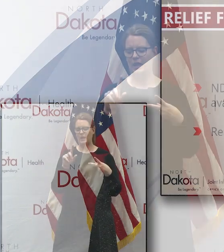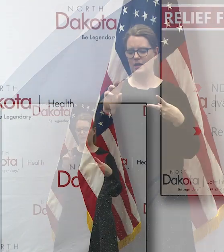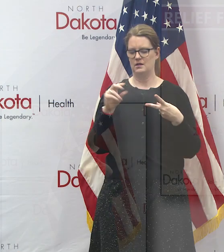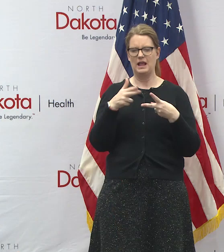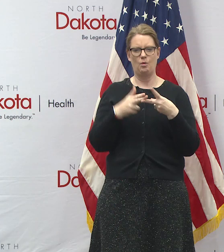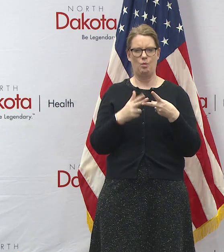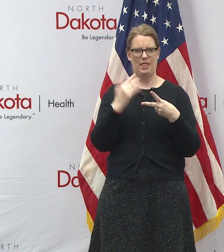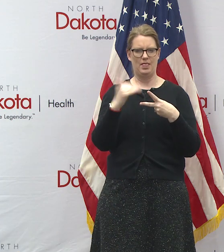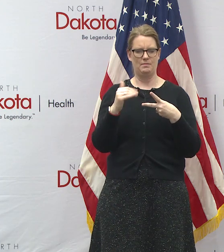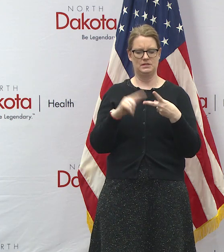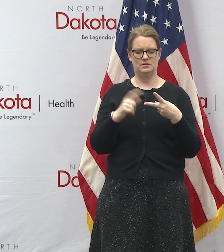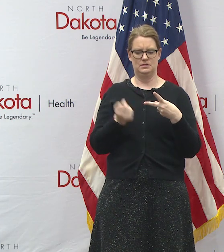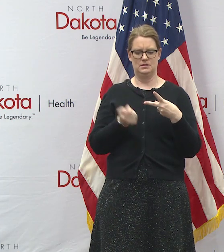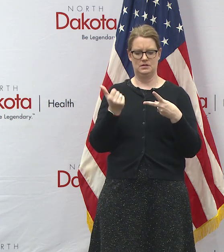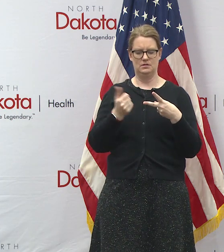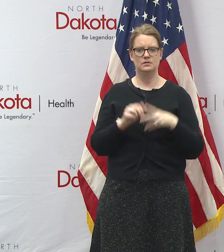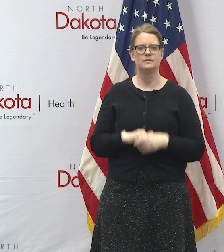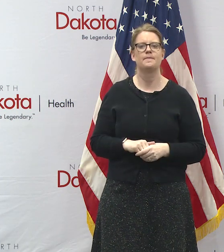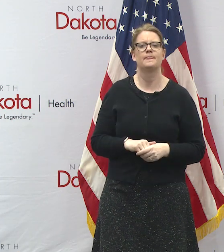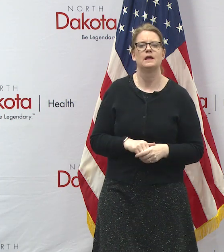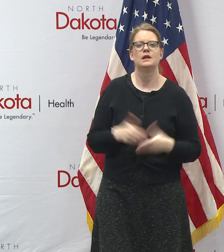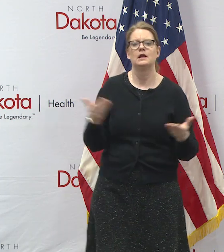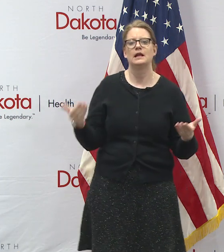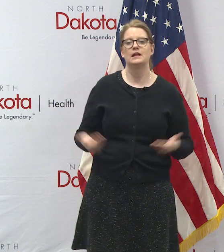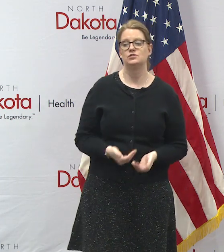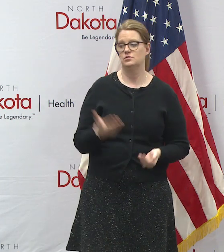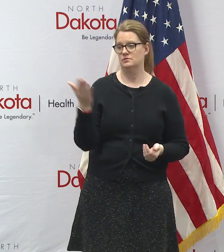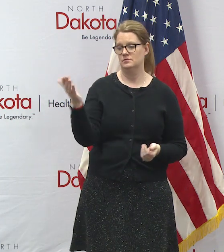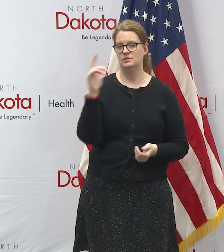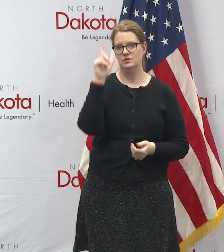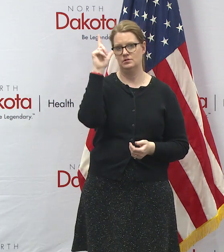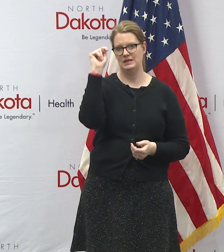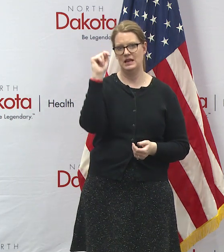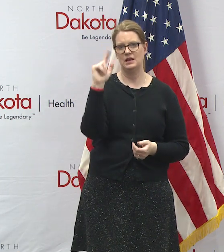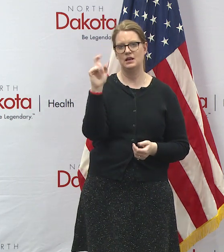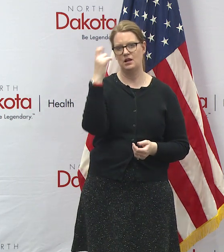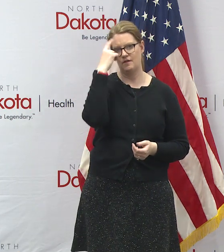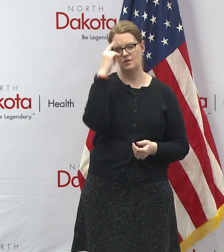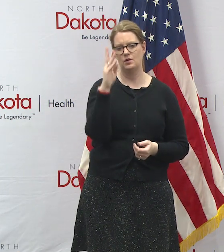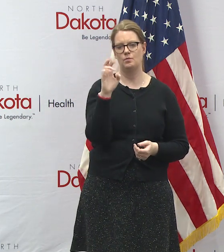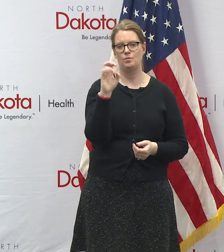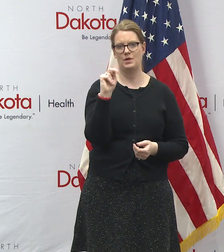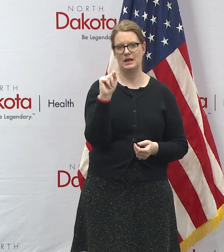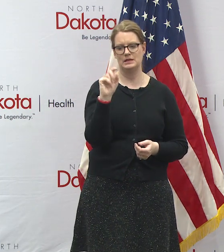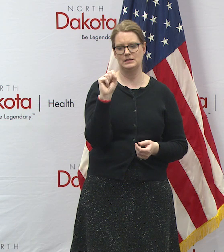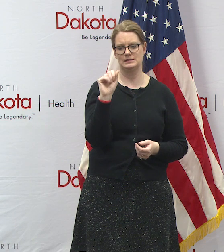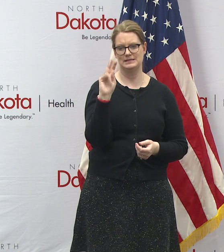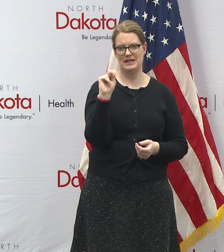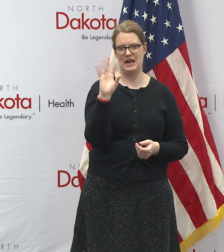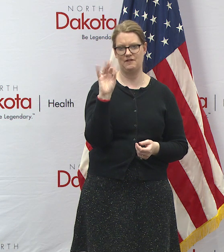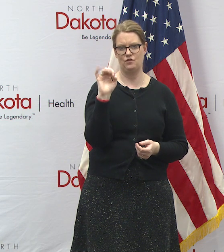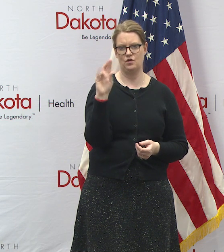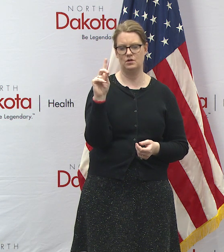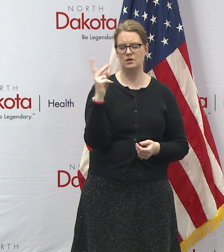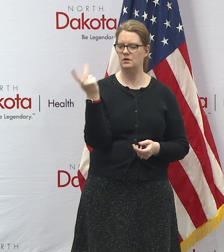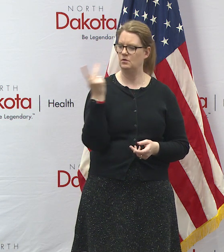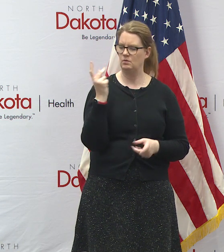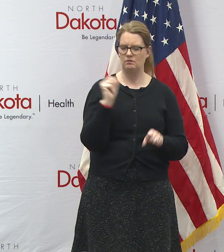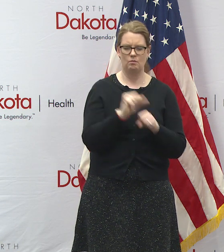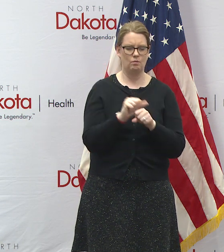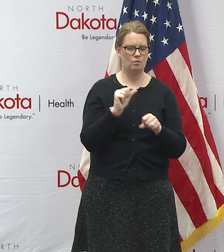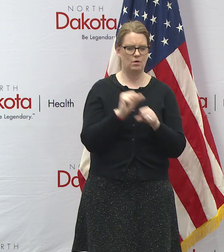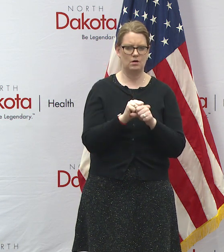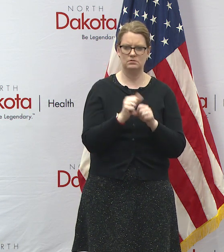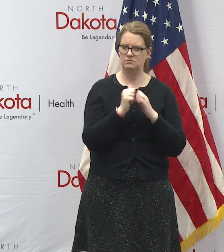laws next up i want to introduce lieutenant governor brent sanford as you know he's been shoulder to shoulder with me through this